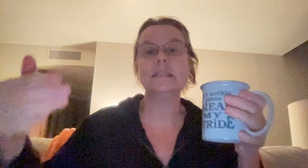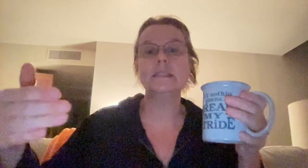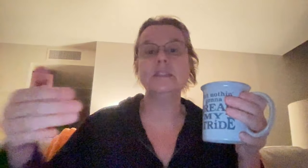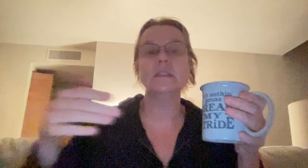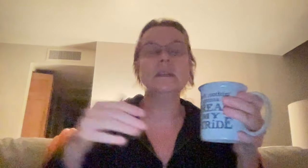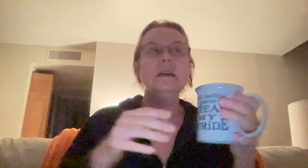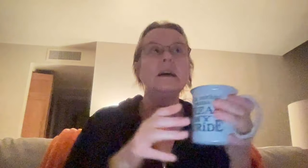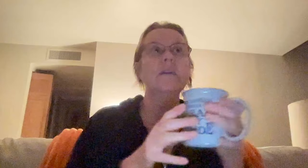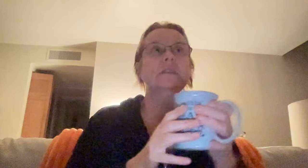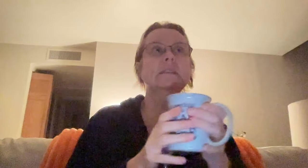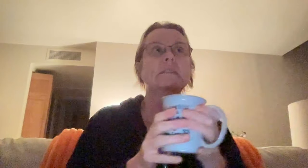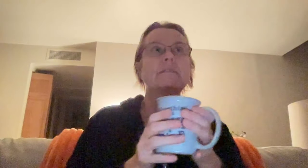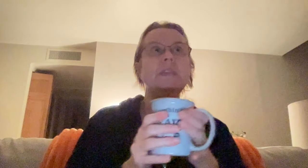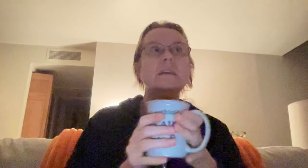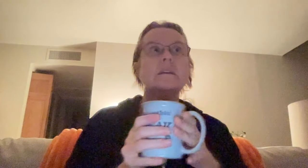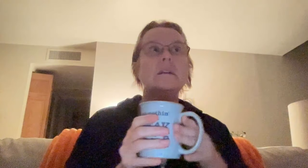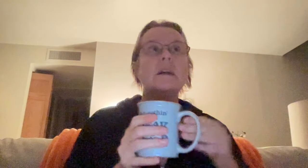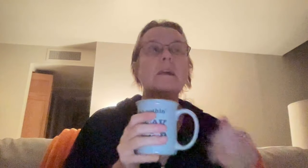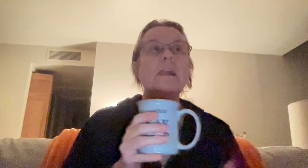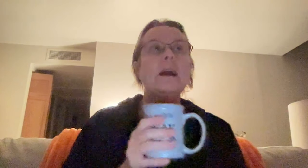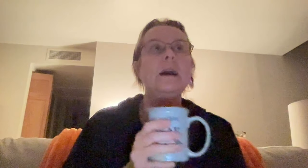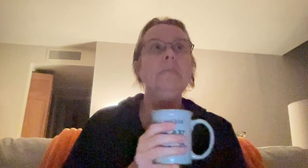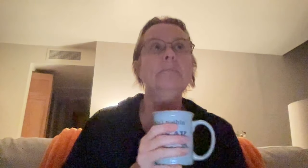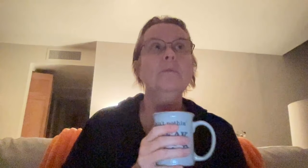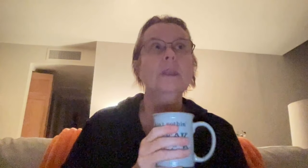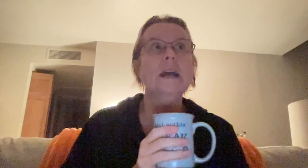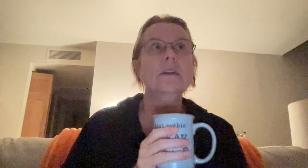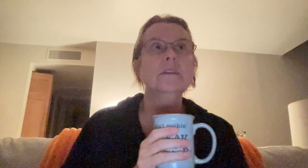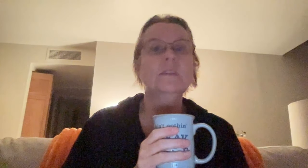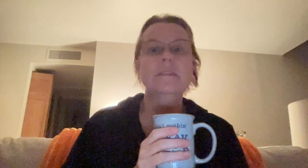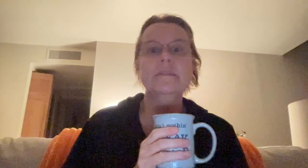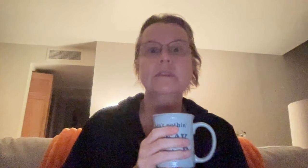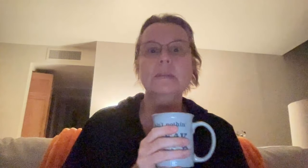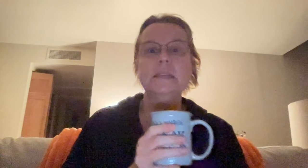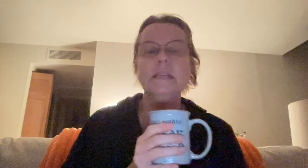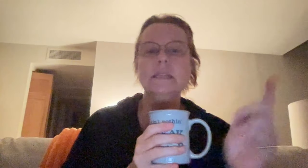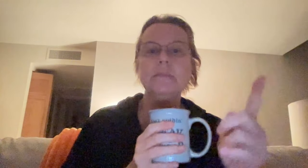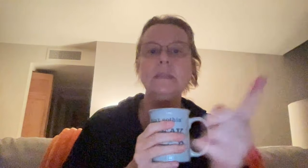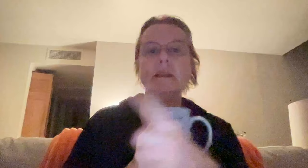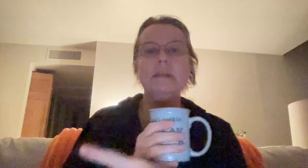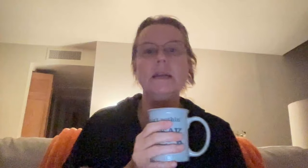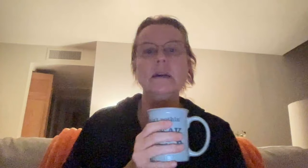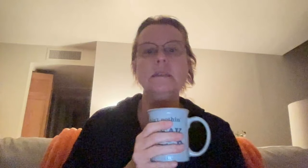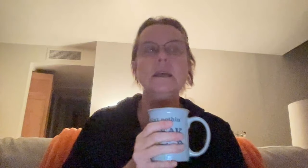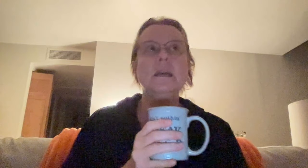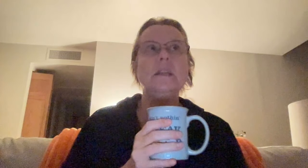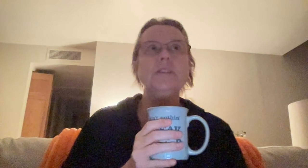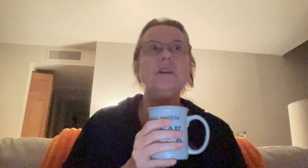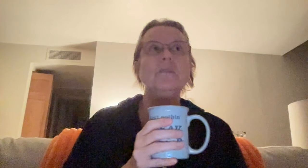decision? How does it feel? Um, when I heard somebody say something to somebody else? So